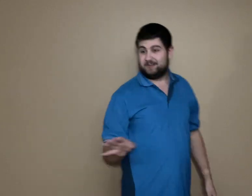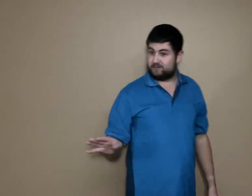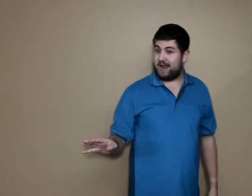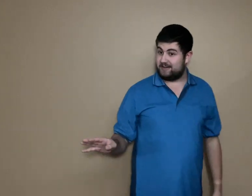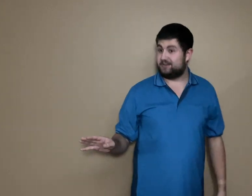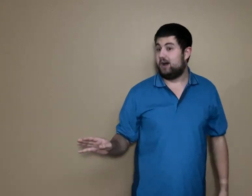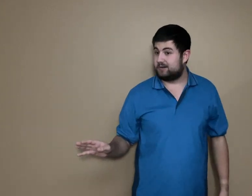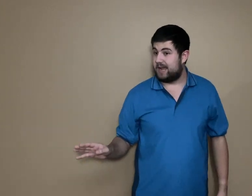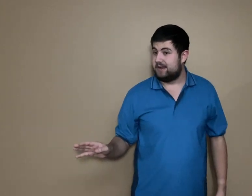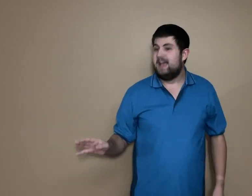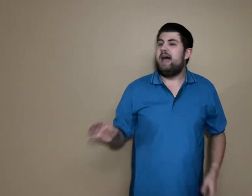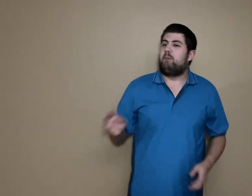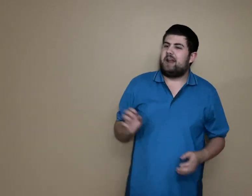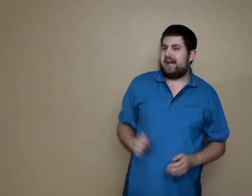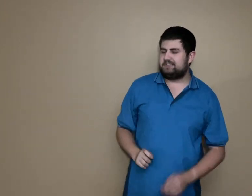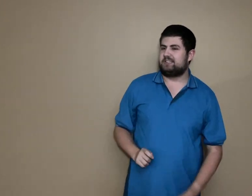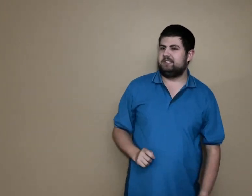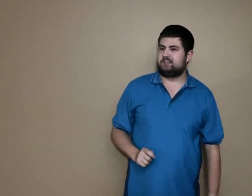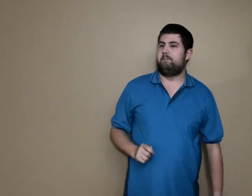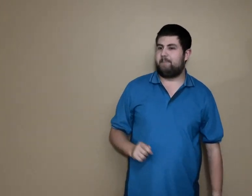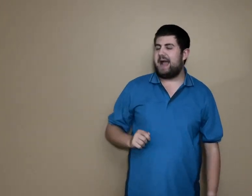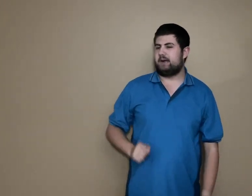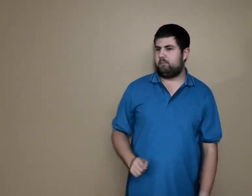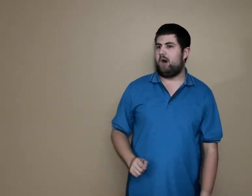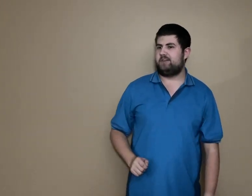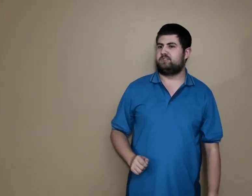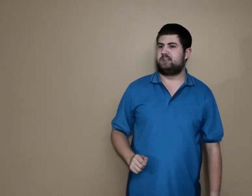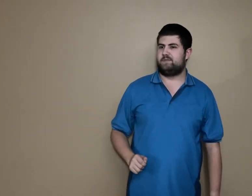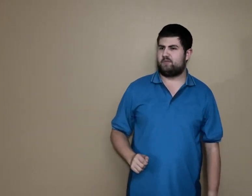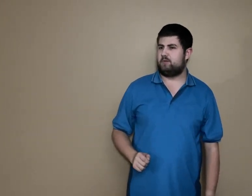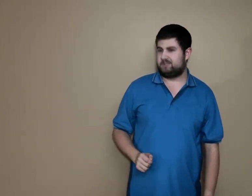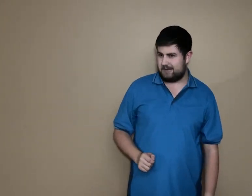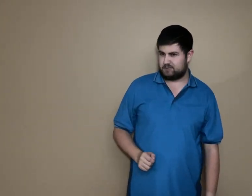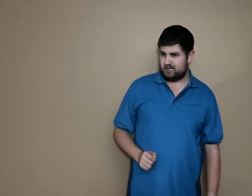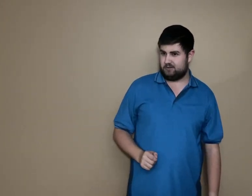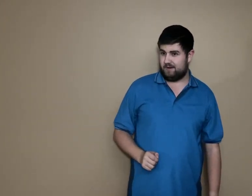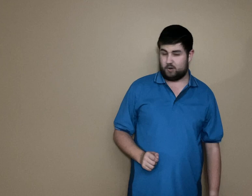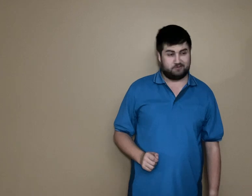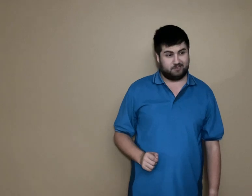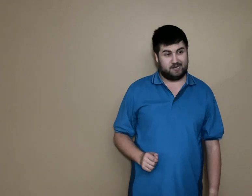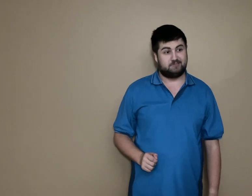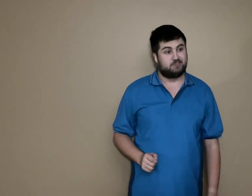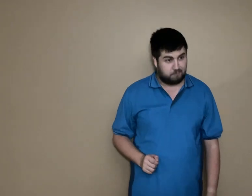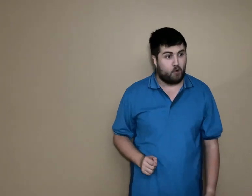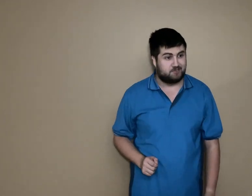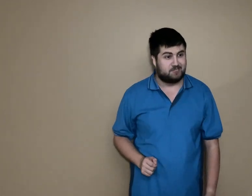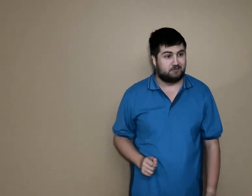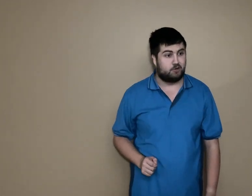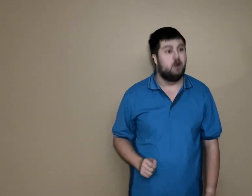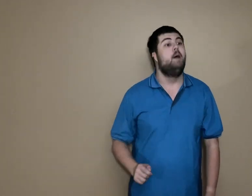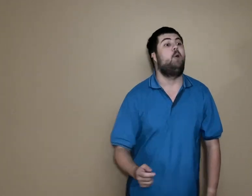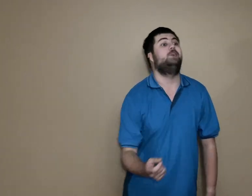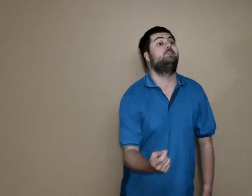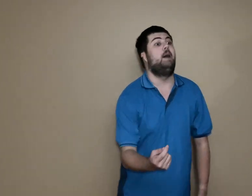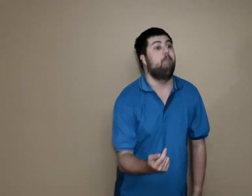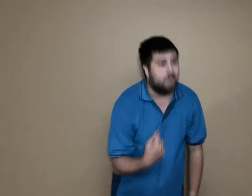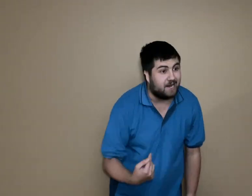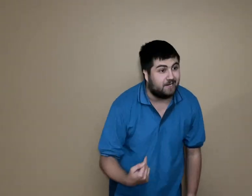brand, okay? And when I see some backup wide receiver from Dipshit University of SportsCenter point to me